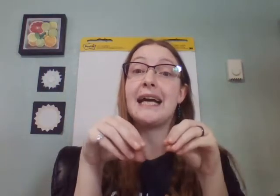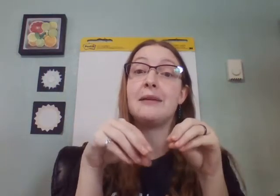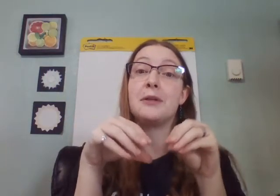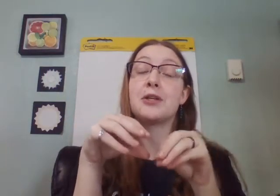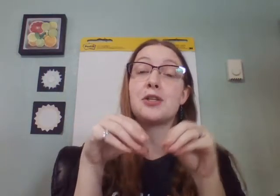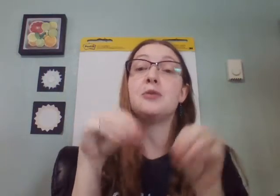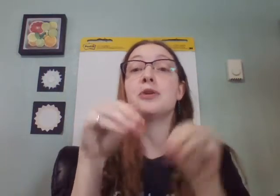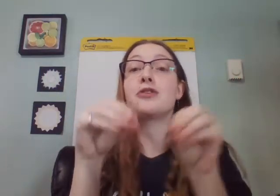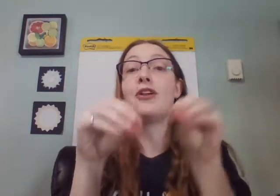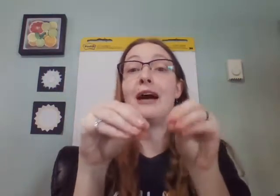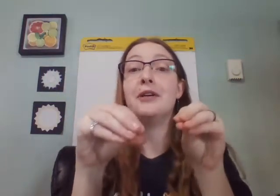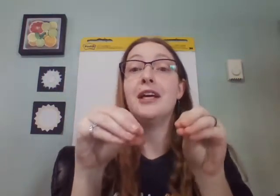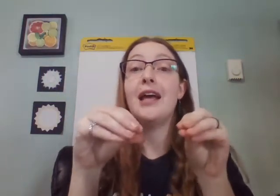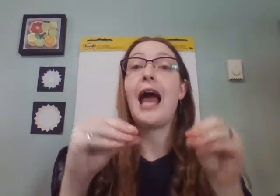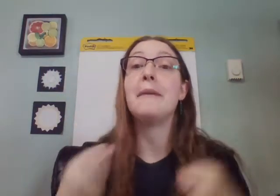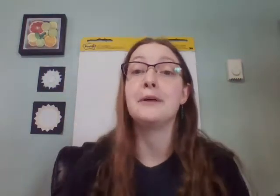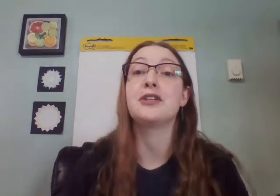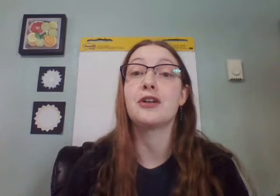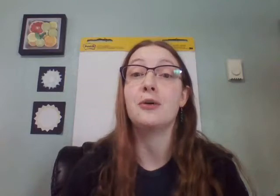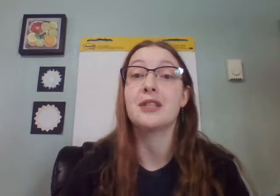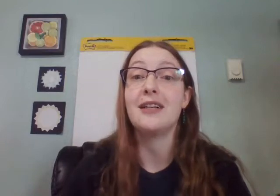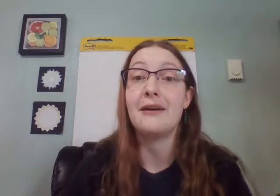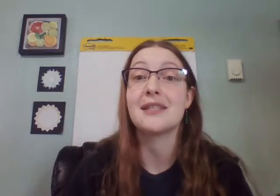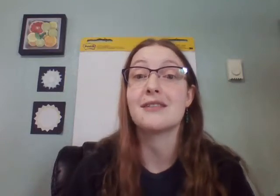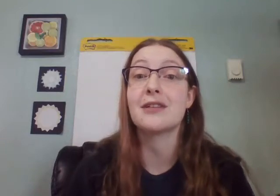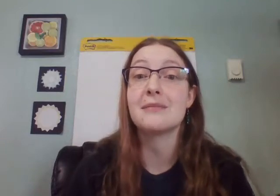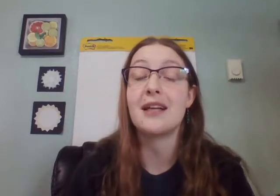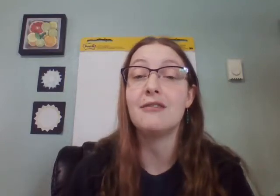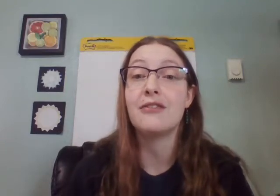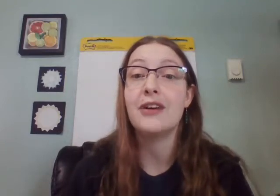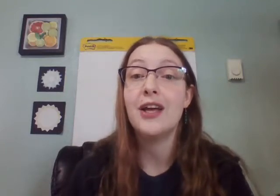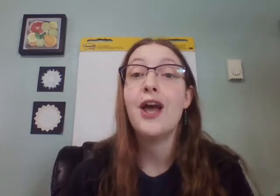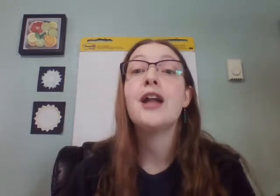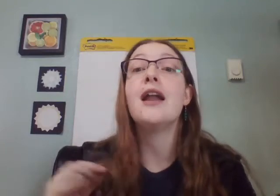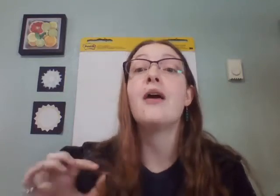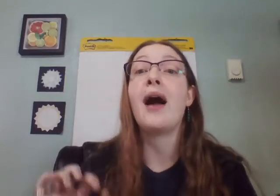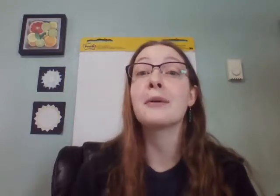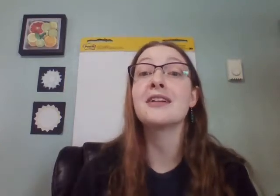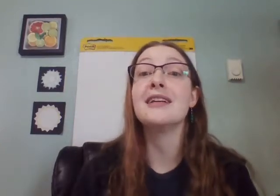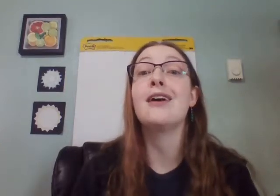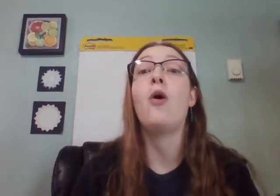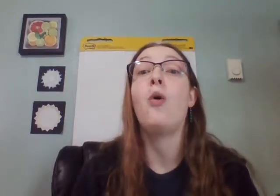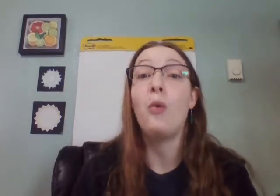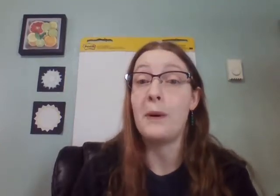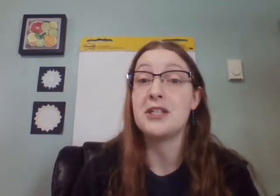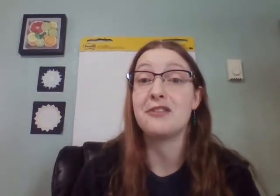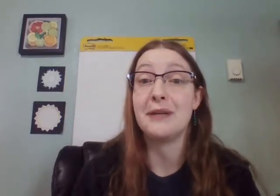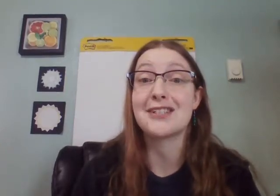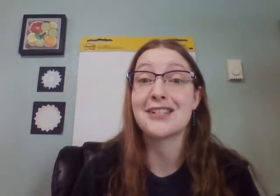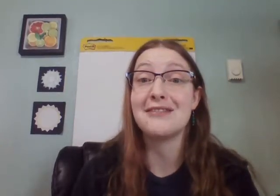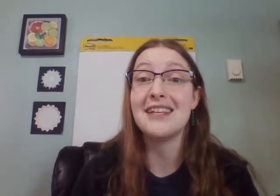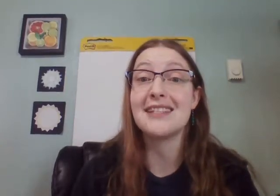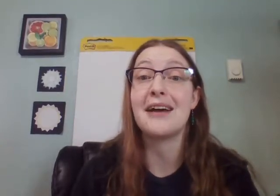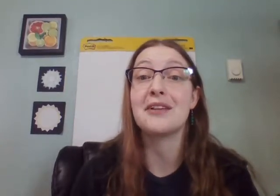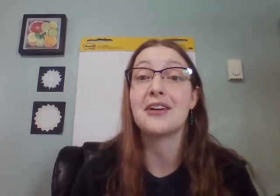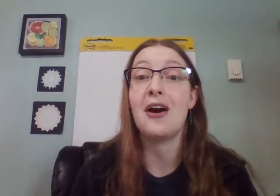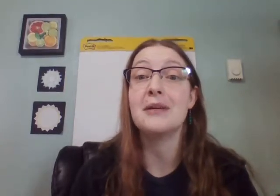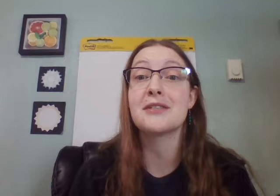caterpillars who will crawl out and build their own little houses for themselves. Now I'm going to link a whole bunch of pictures of these down in the comments